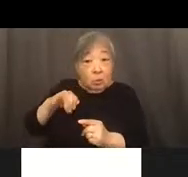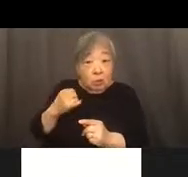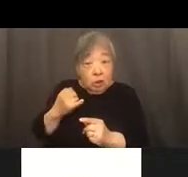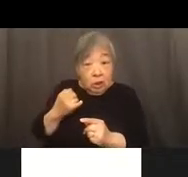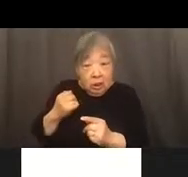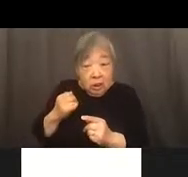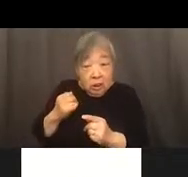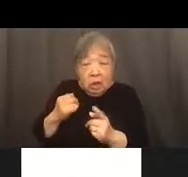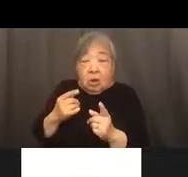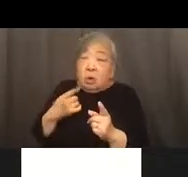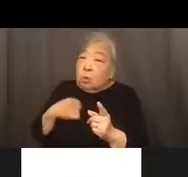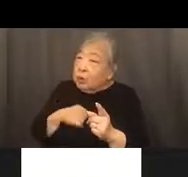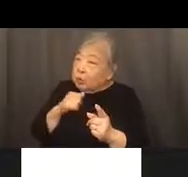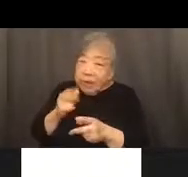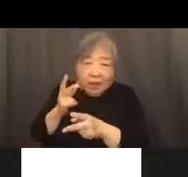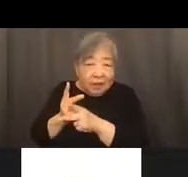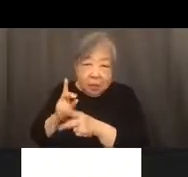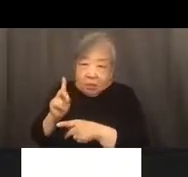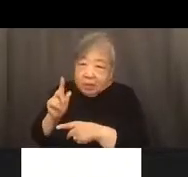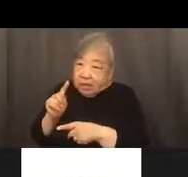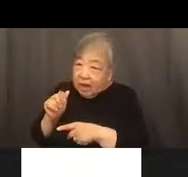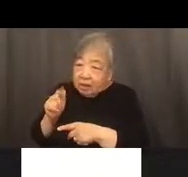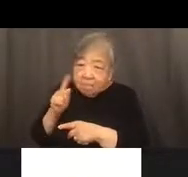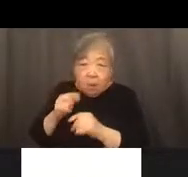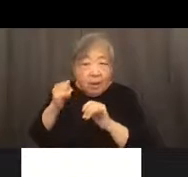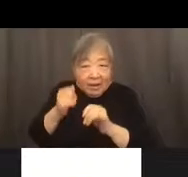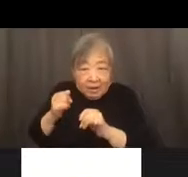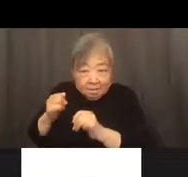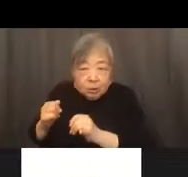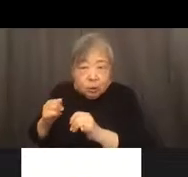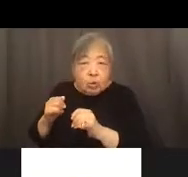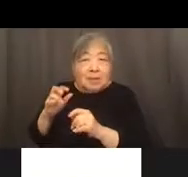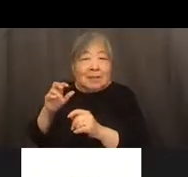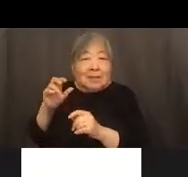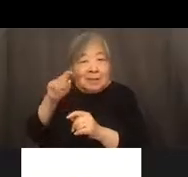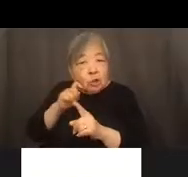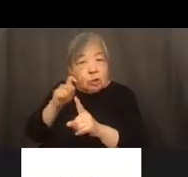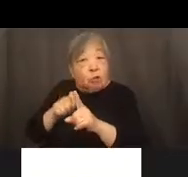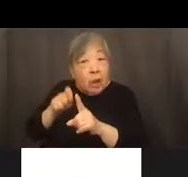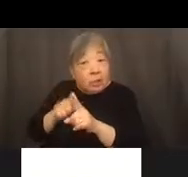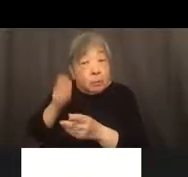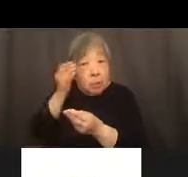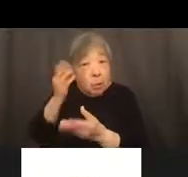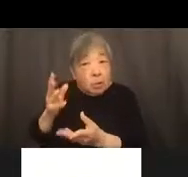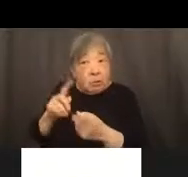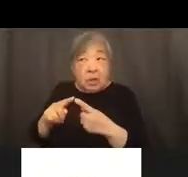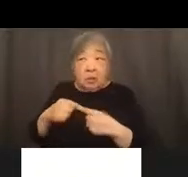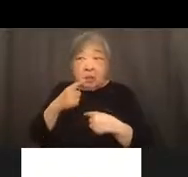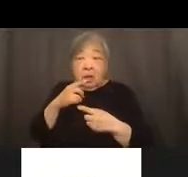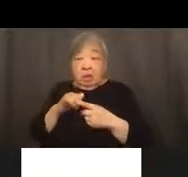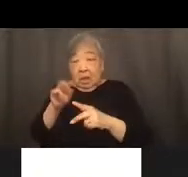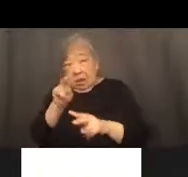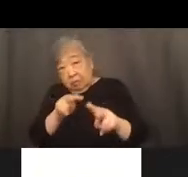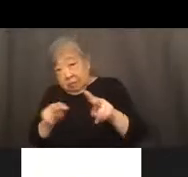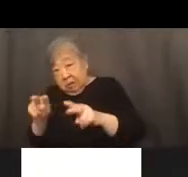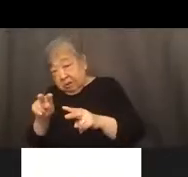cases. We don't keep the data on individual sexual harassment reports. But I will say just from observations and trends, I think